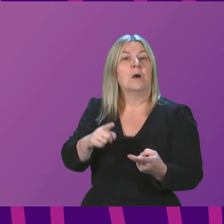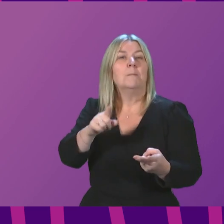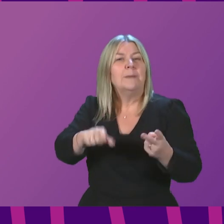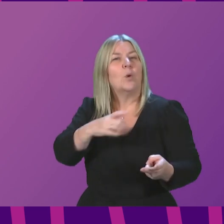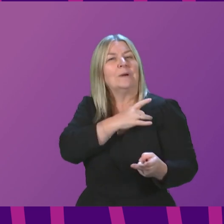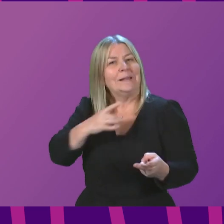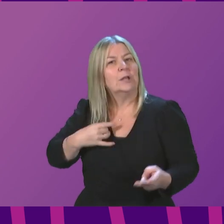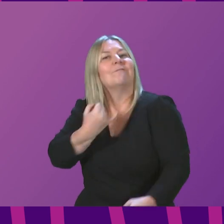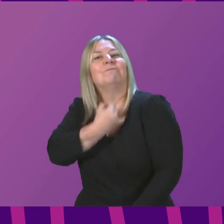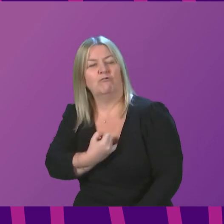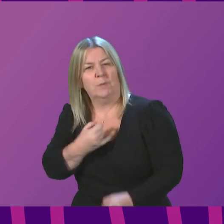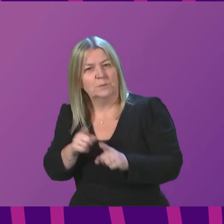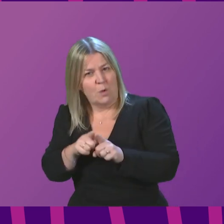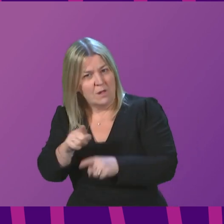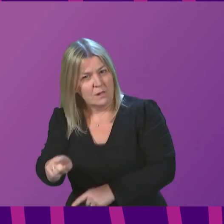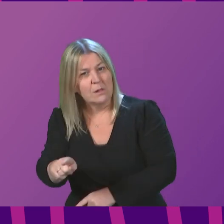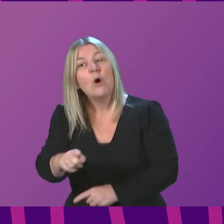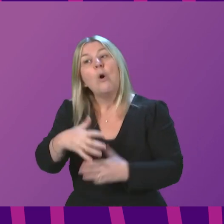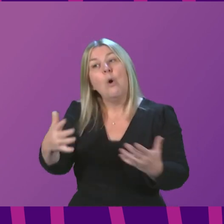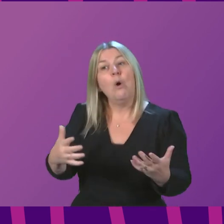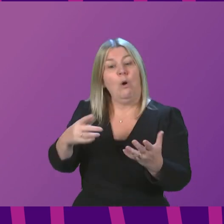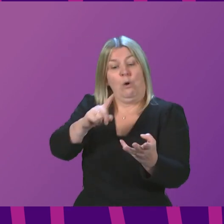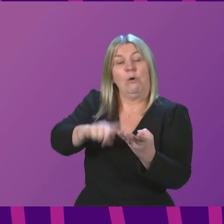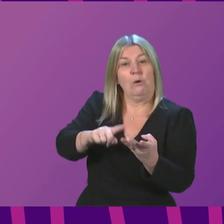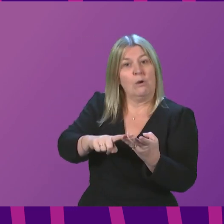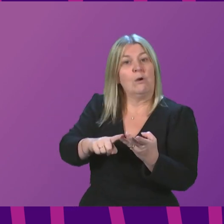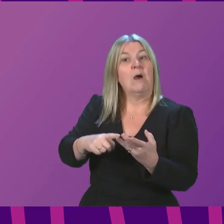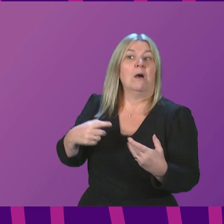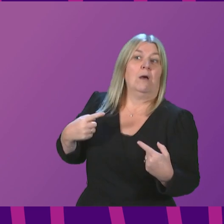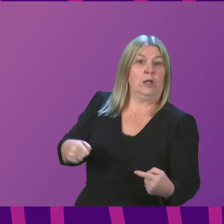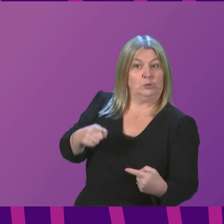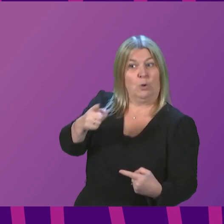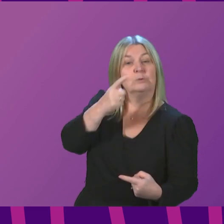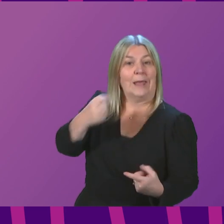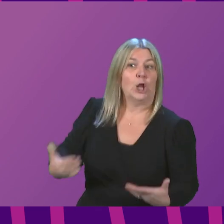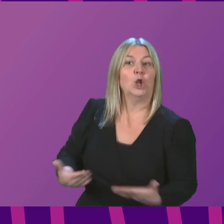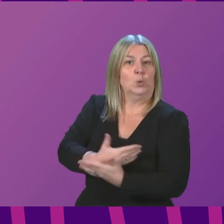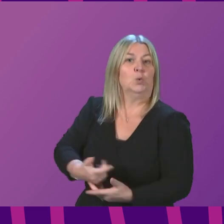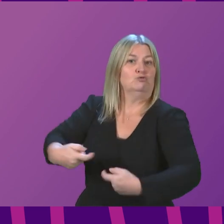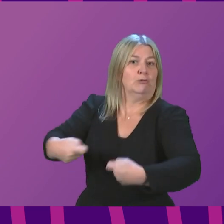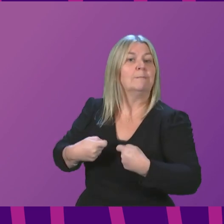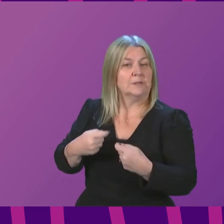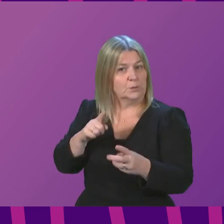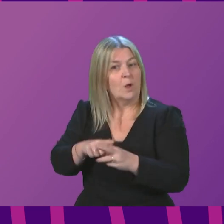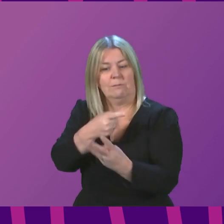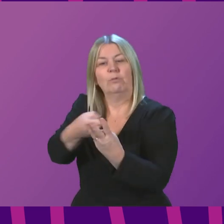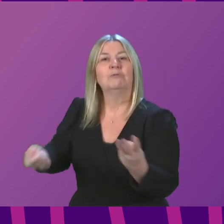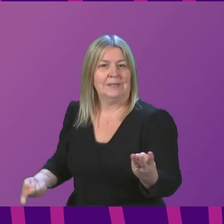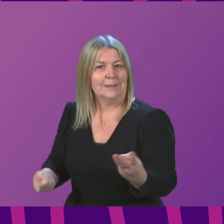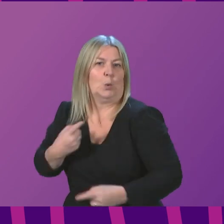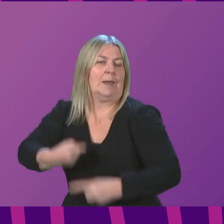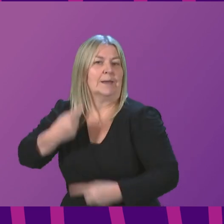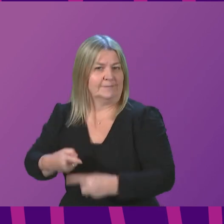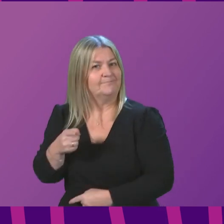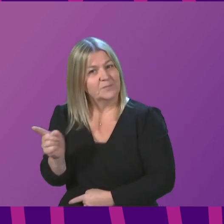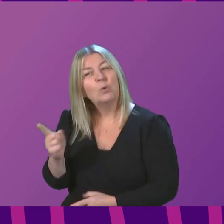who are eligible for the new antiviral treatments to make sure that they are getting these test results timelously